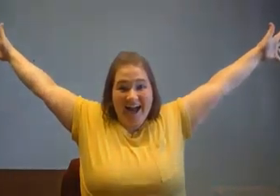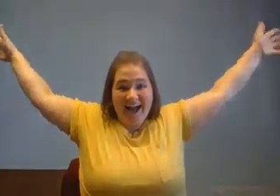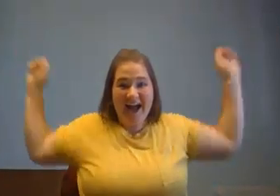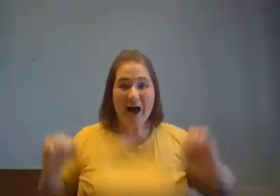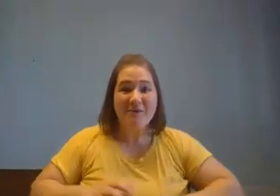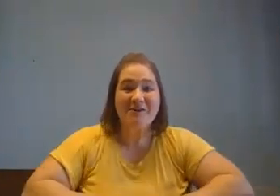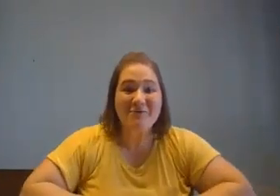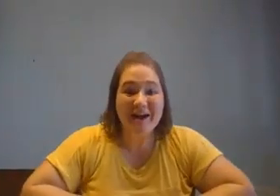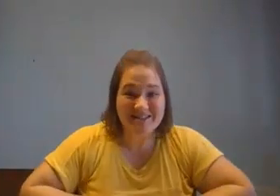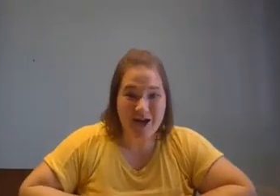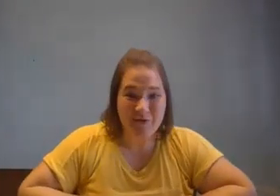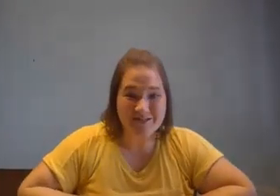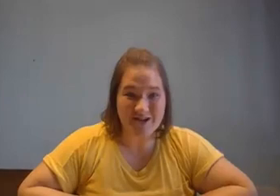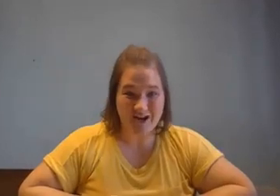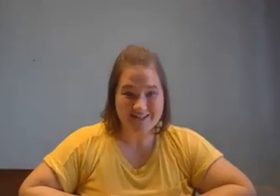How are you acting out the stars?